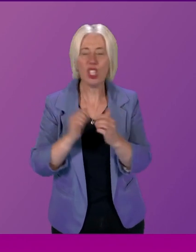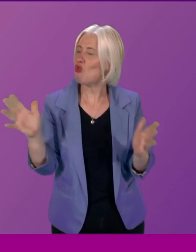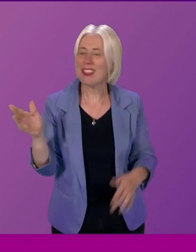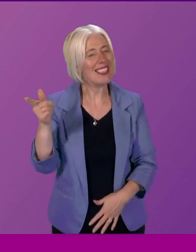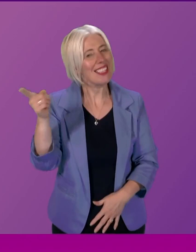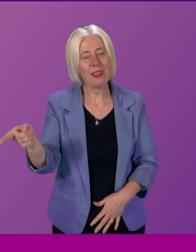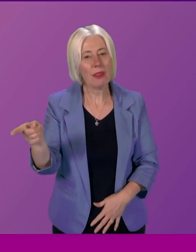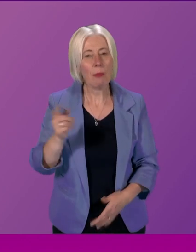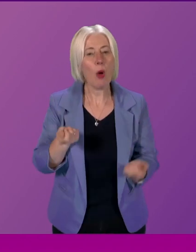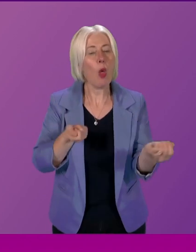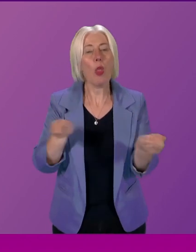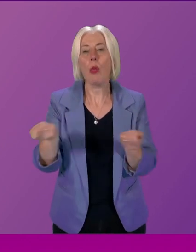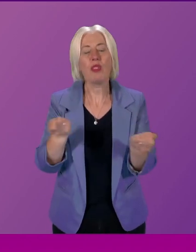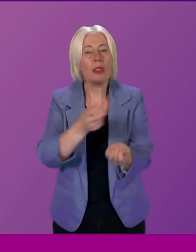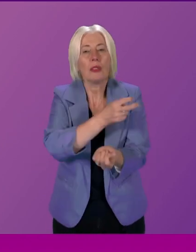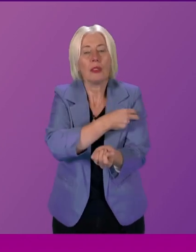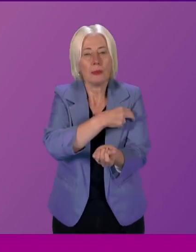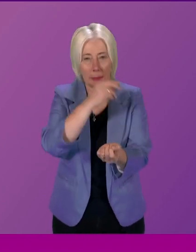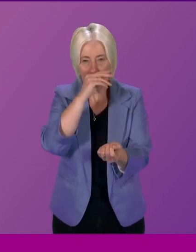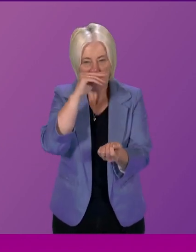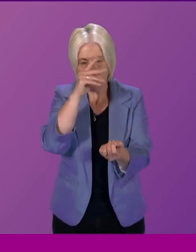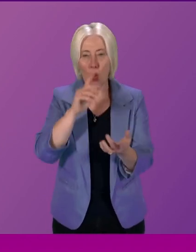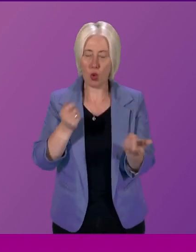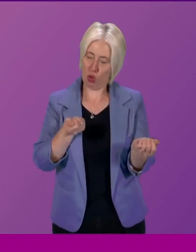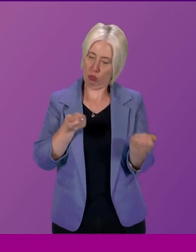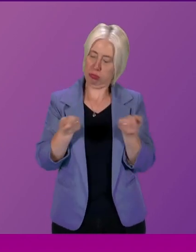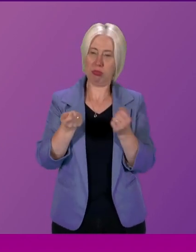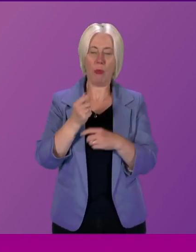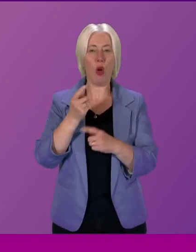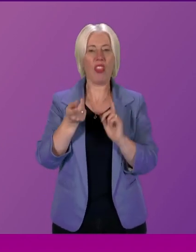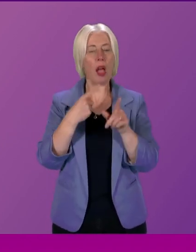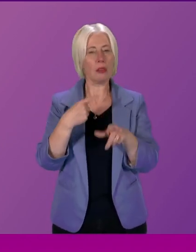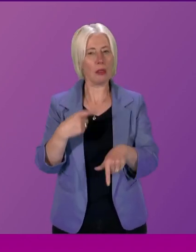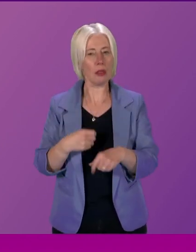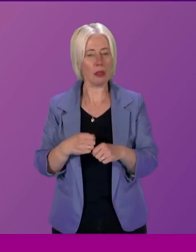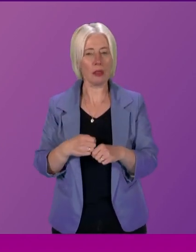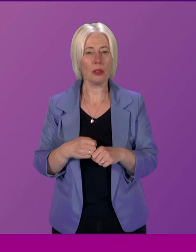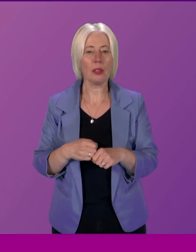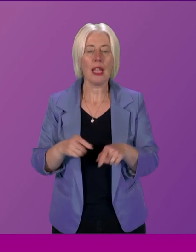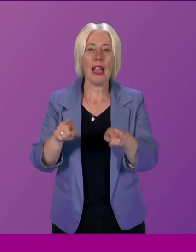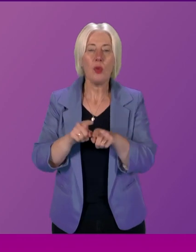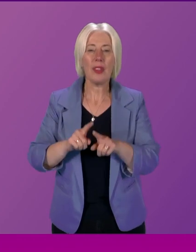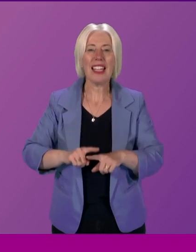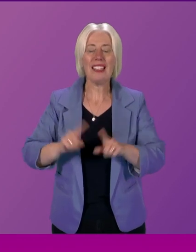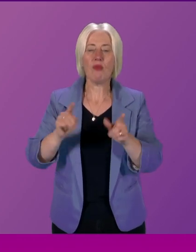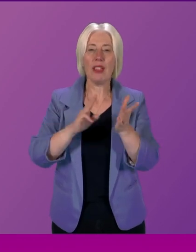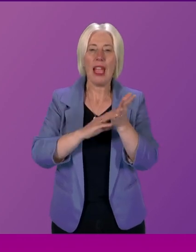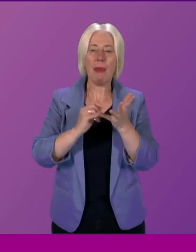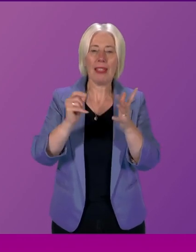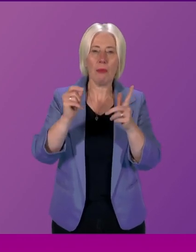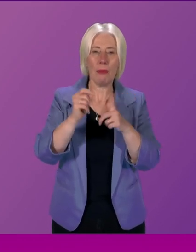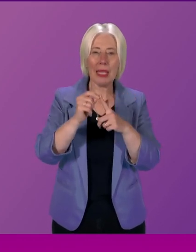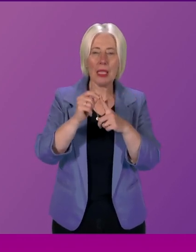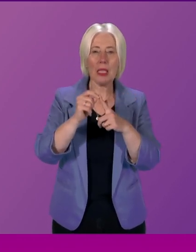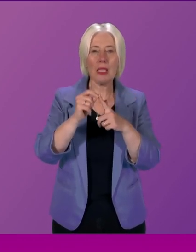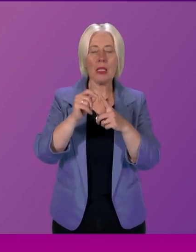the presiding officer being the arbiter of answers and on the idea of treating different classes of MSPs in